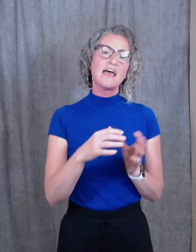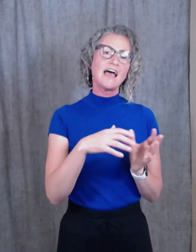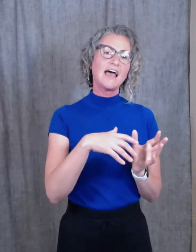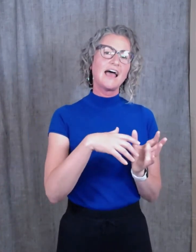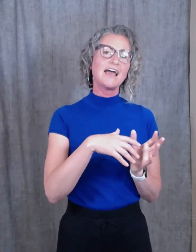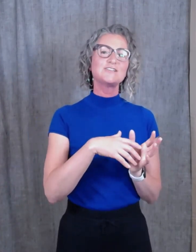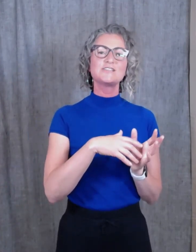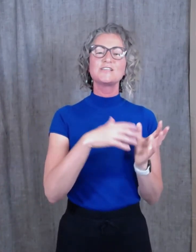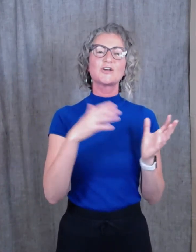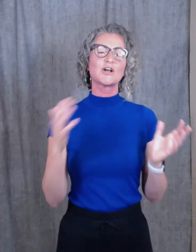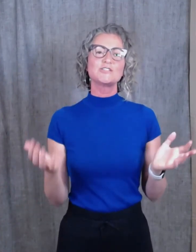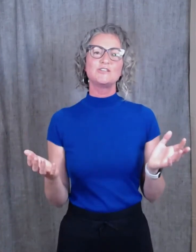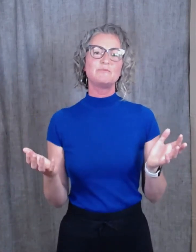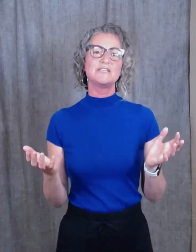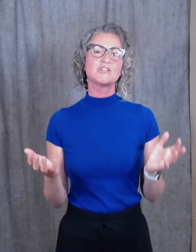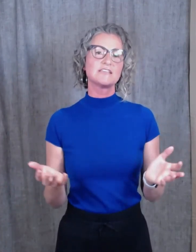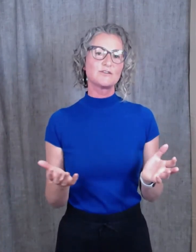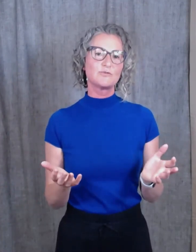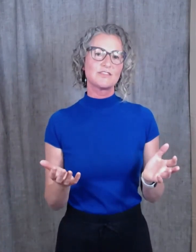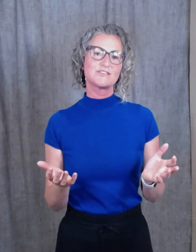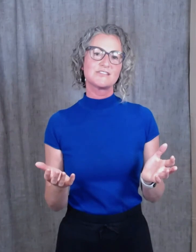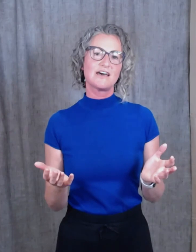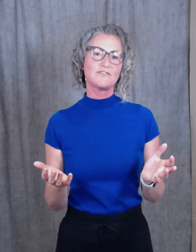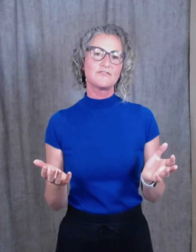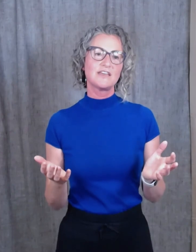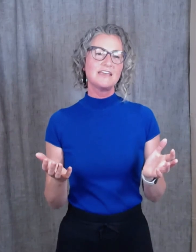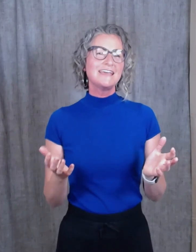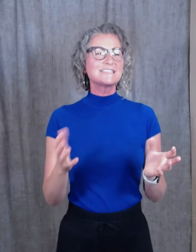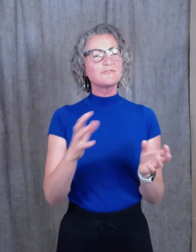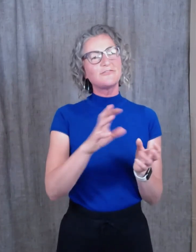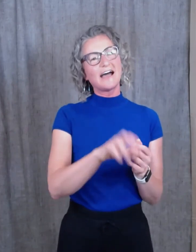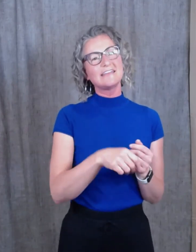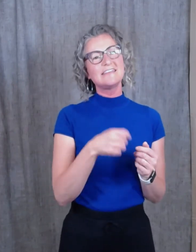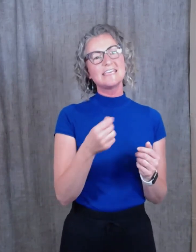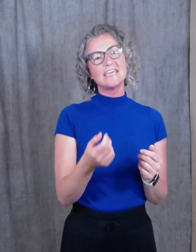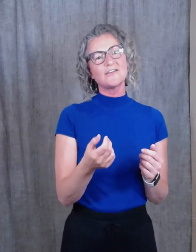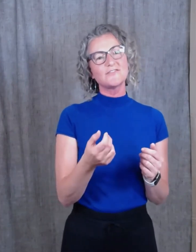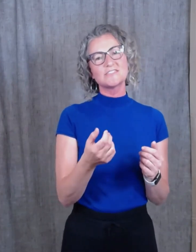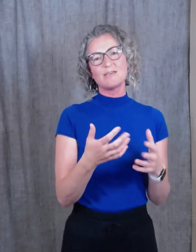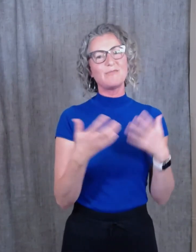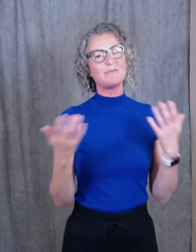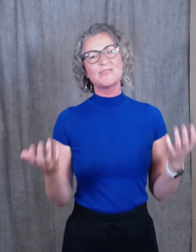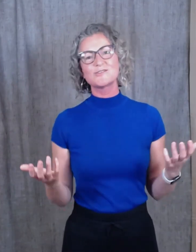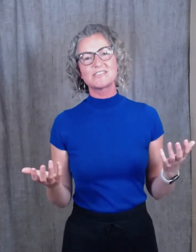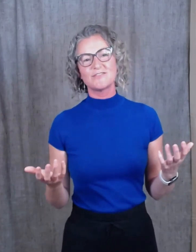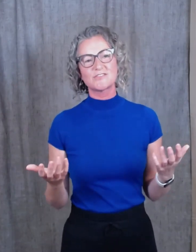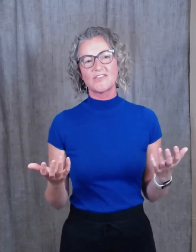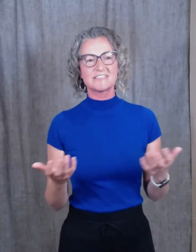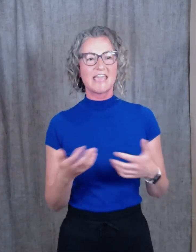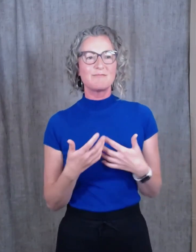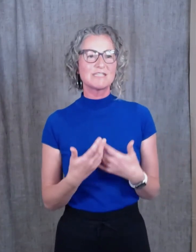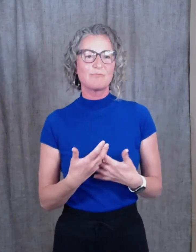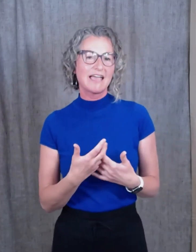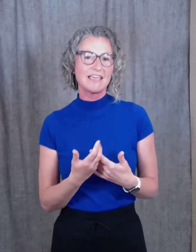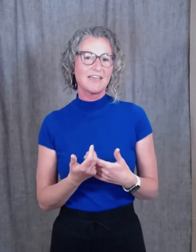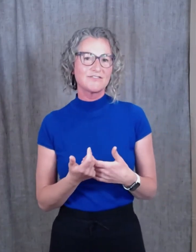I just encourage you to be gentle with yourself, to find the gifts, and maybe those gifts are the same as my gifts.